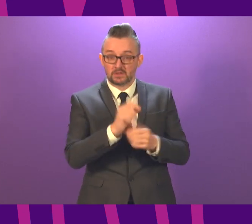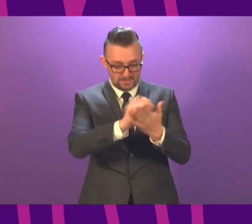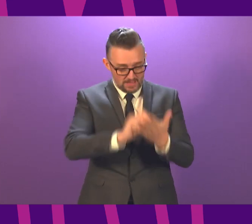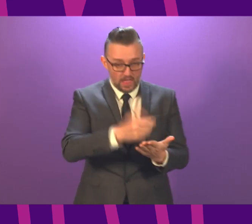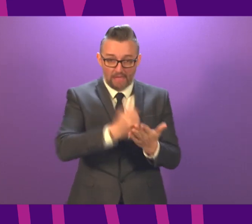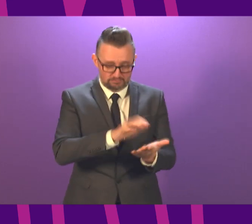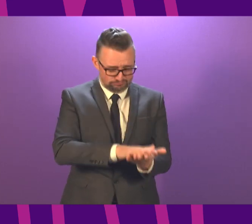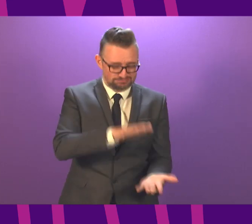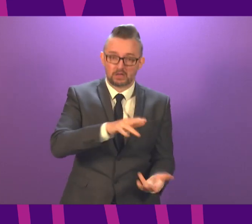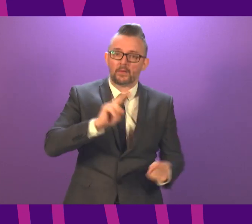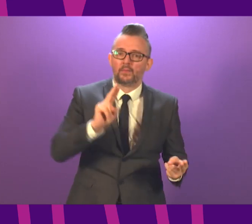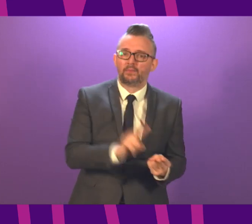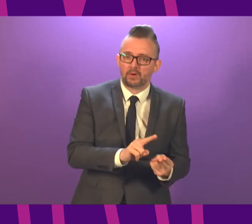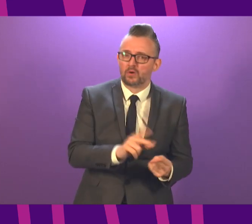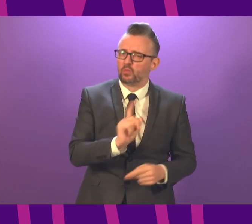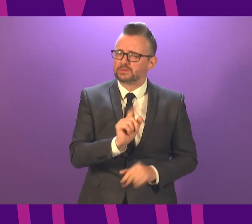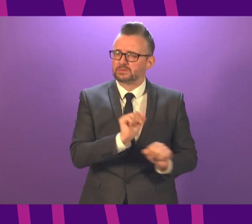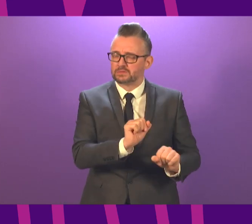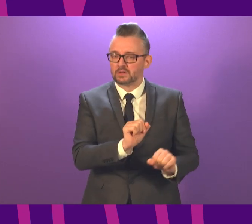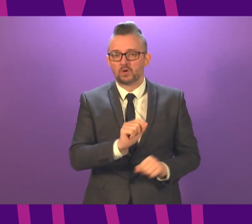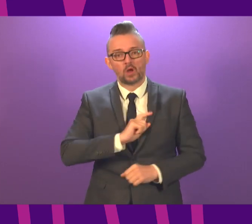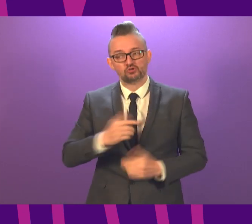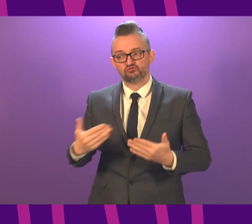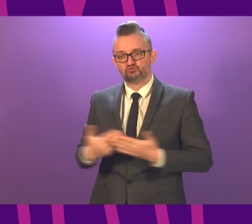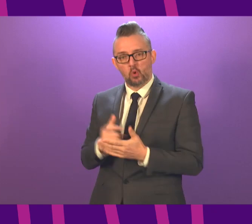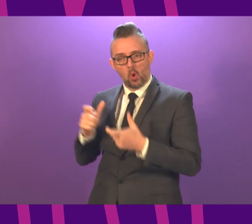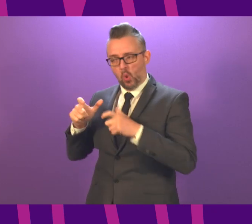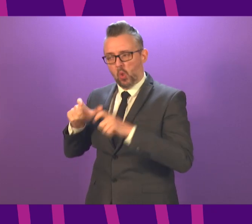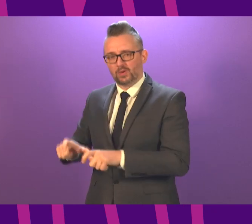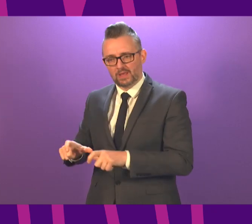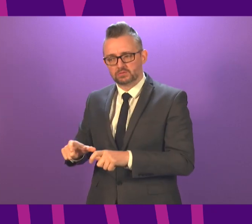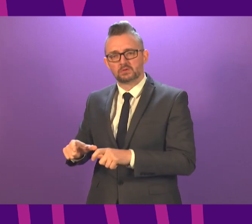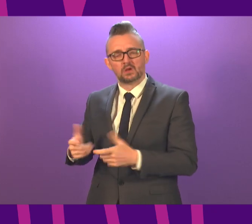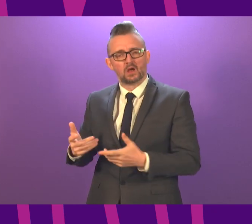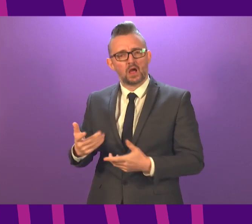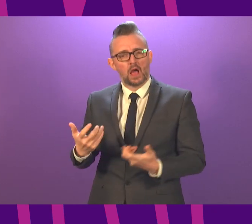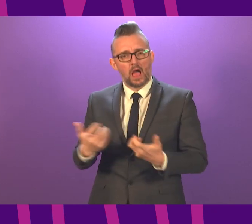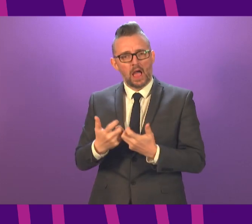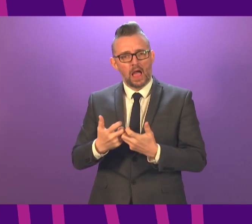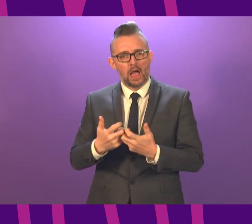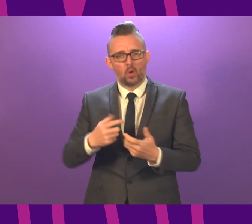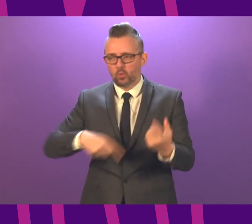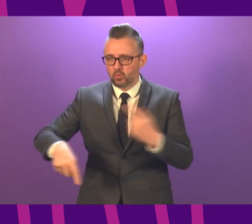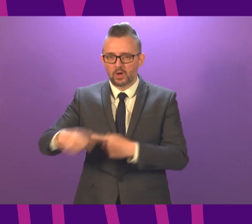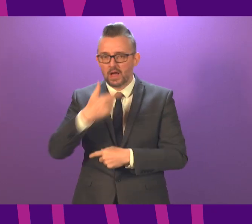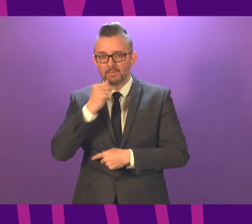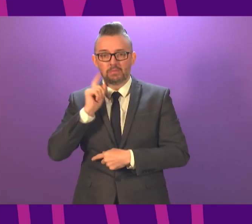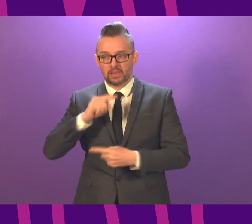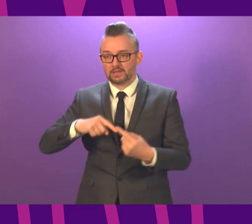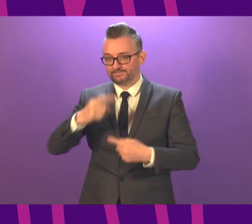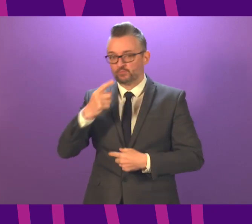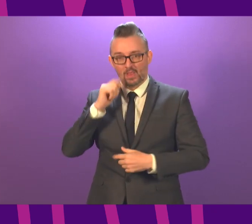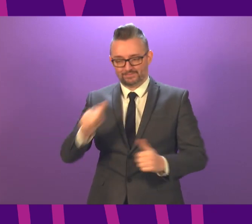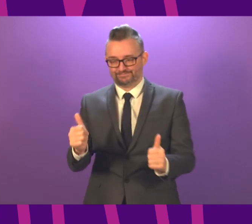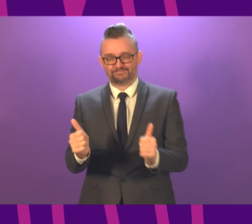bureaucratic impairments to vaccination? And given the new lockdown, what steps will be taken to ensure compliance, as many constituents are concerned that